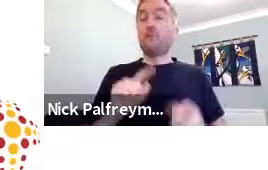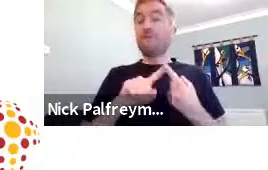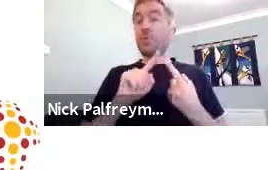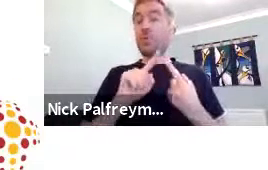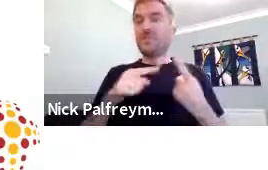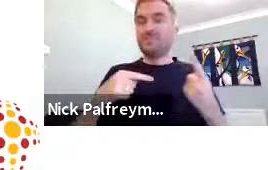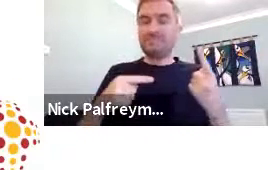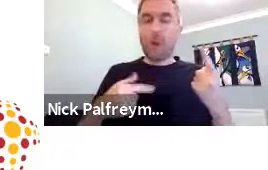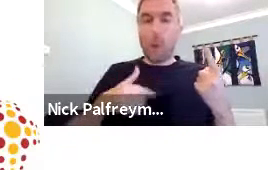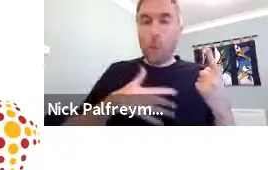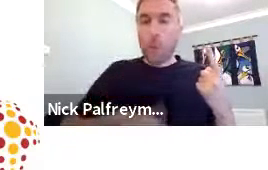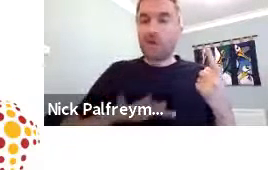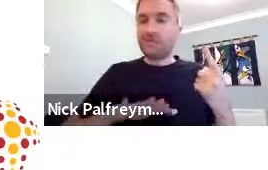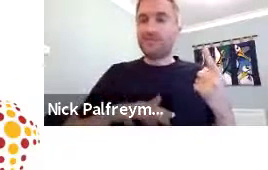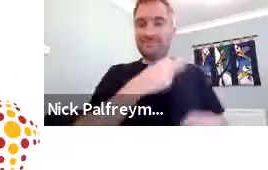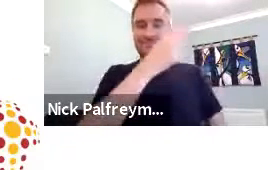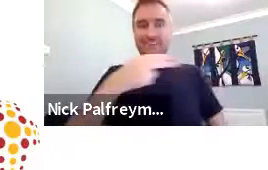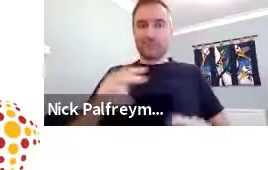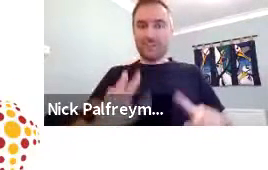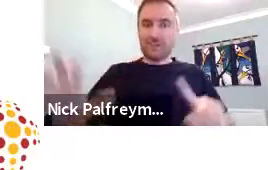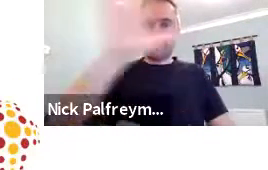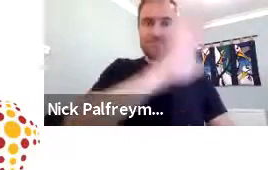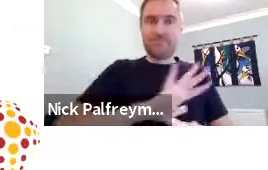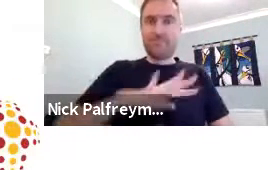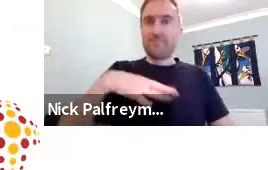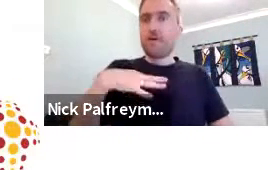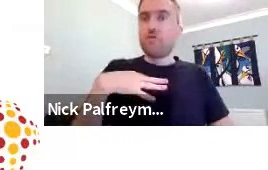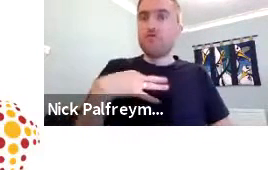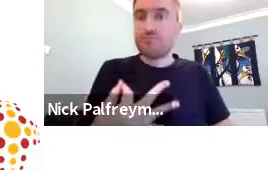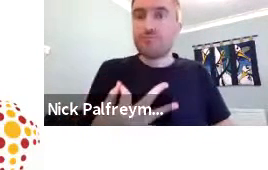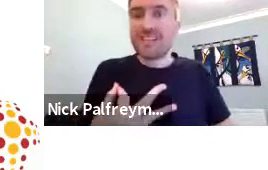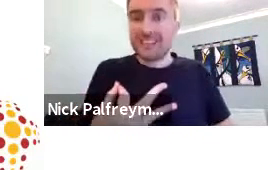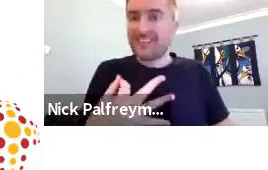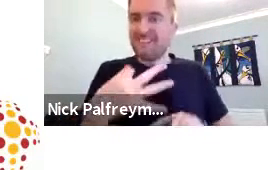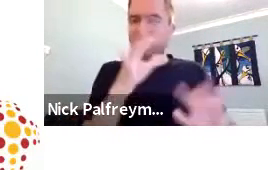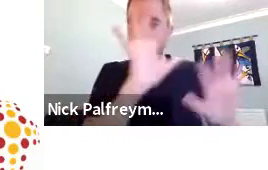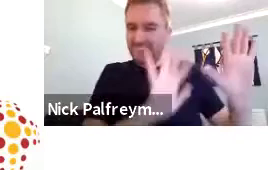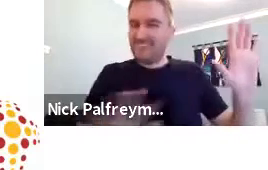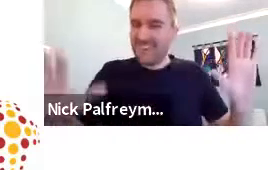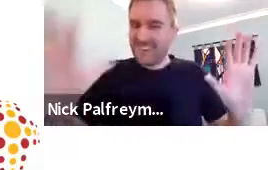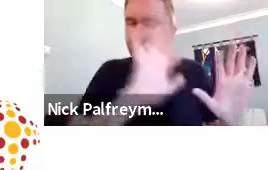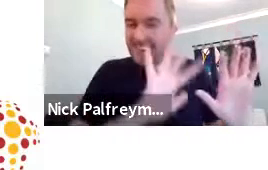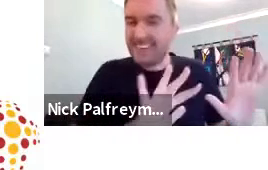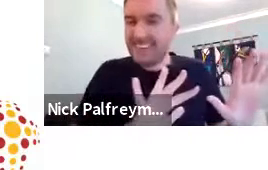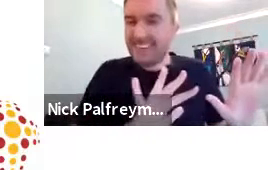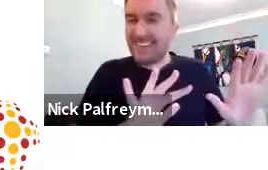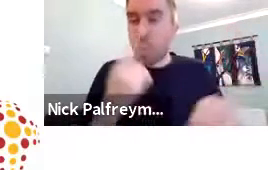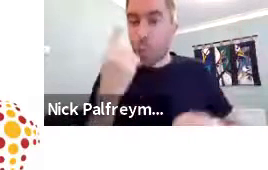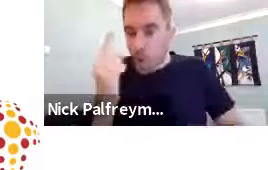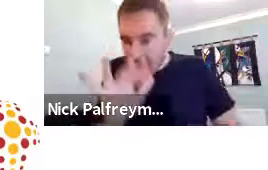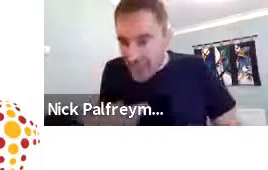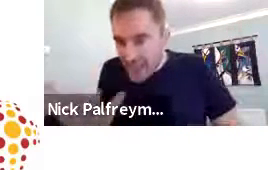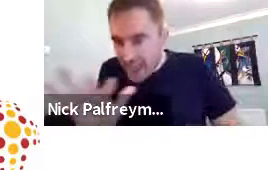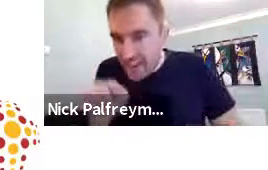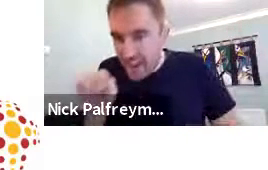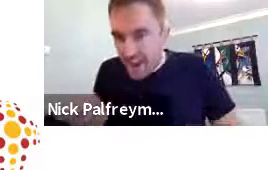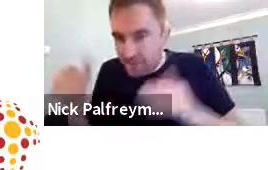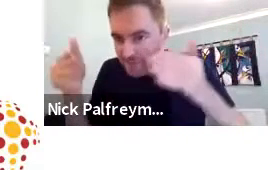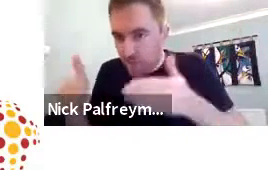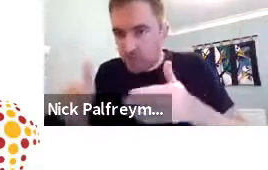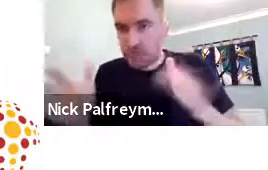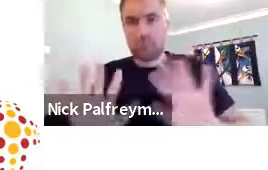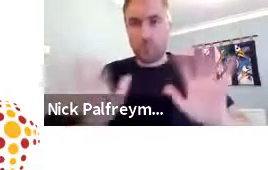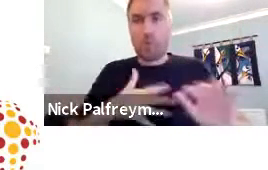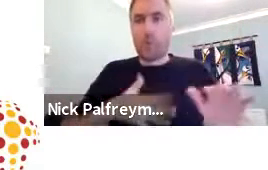regions we chose, because we wanted to represent Indonesia, and we wanted to represent these